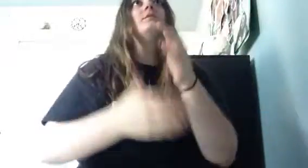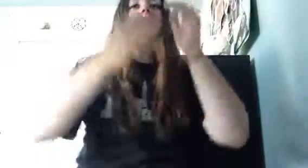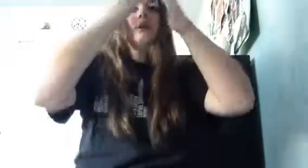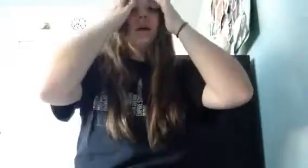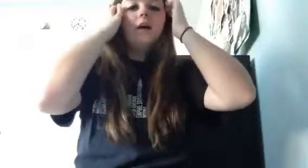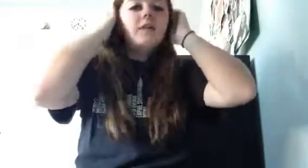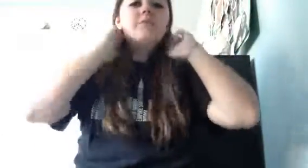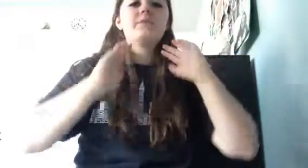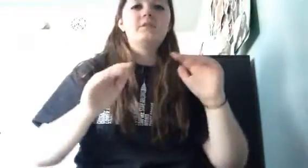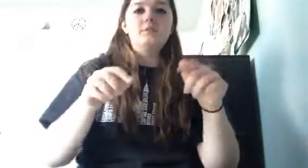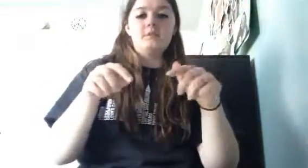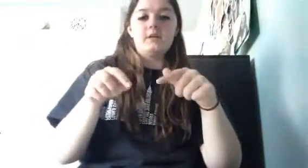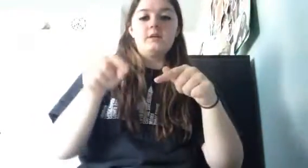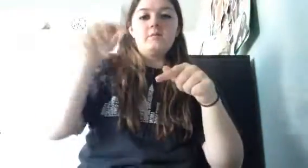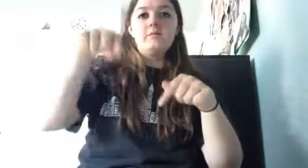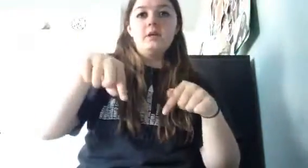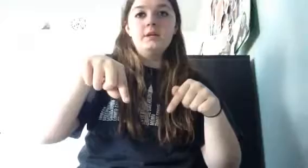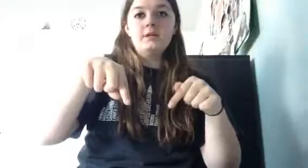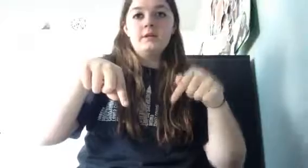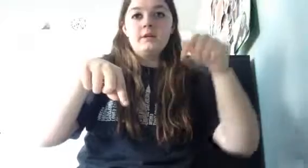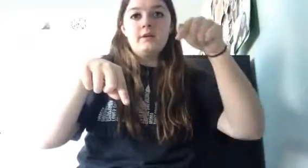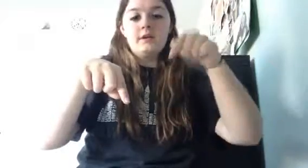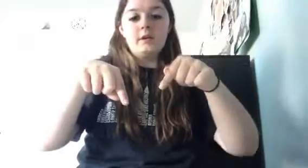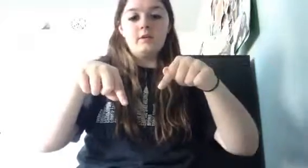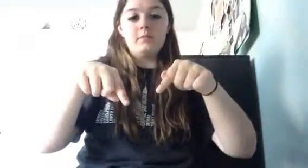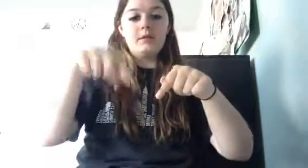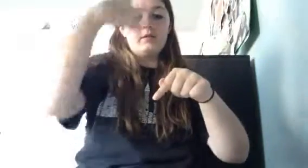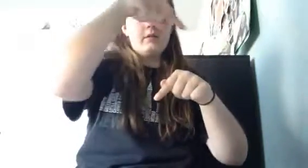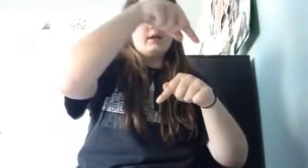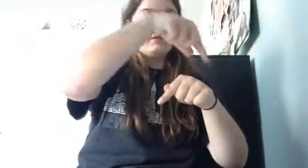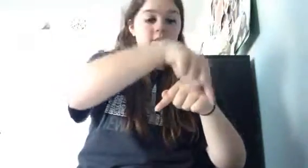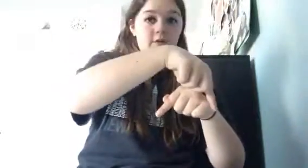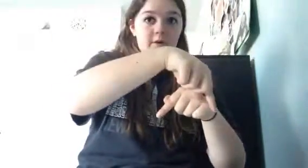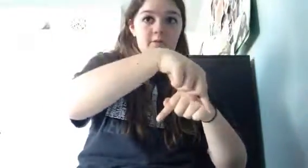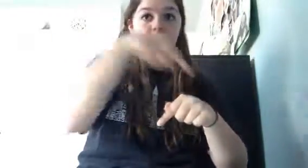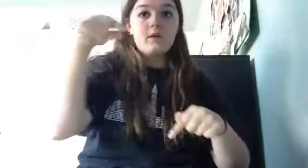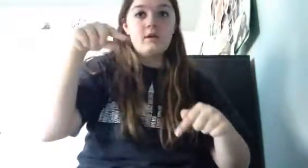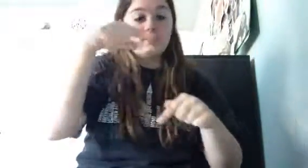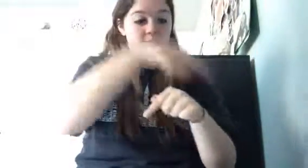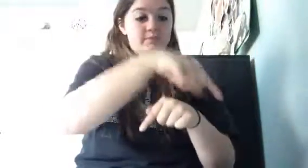and then so it was like me him then the other car is from